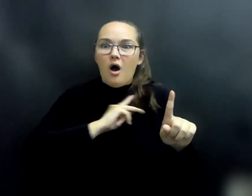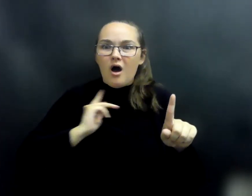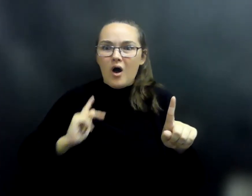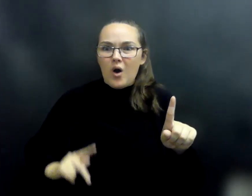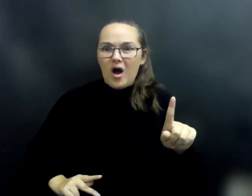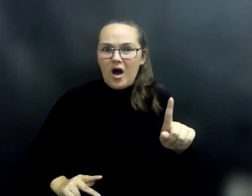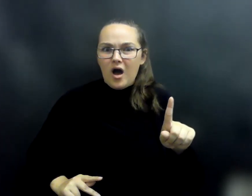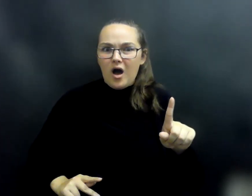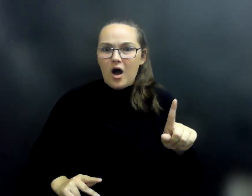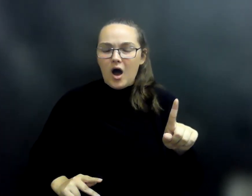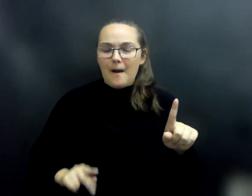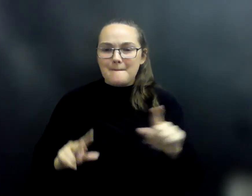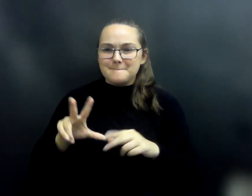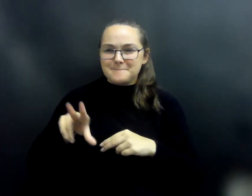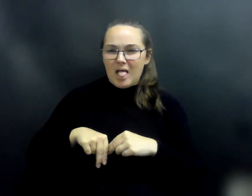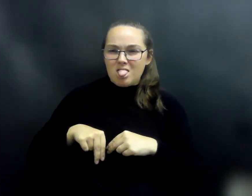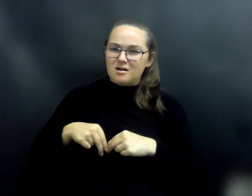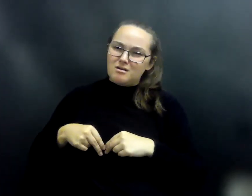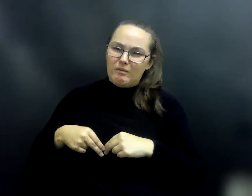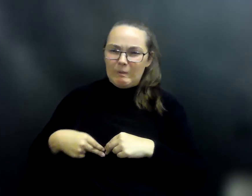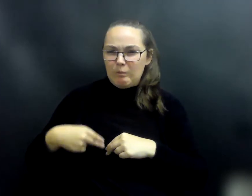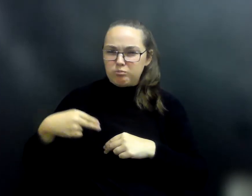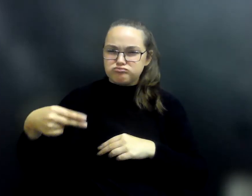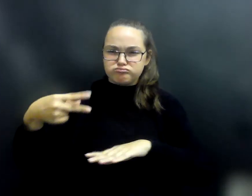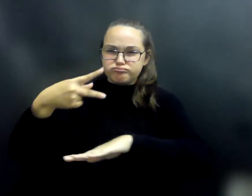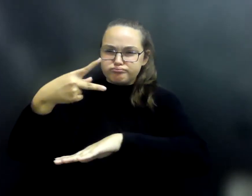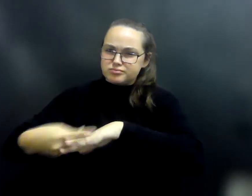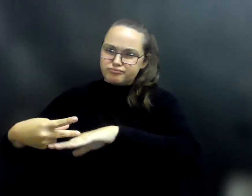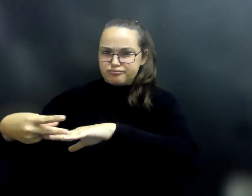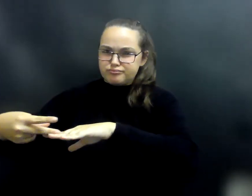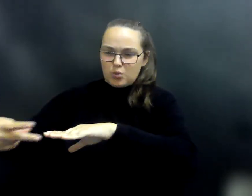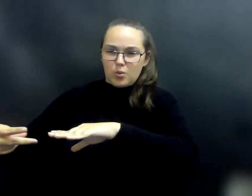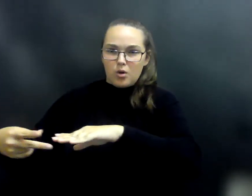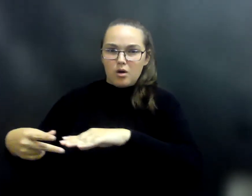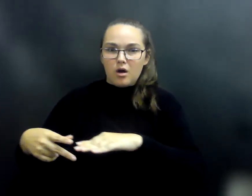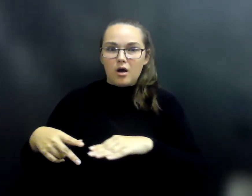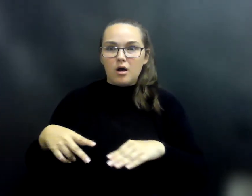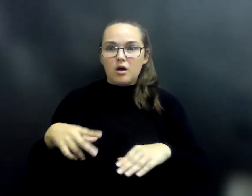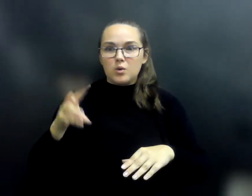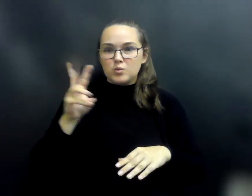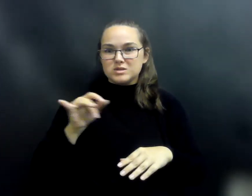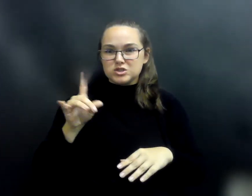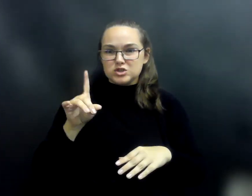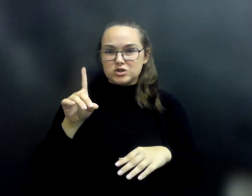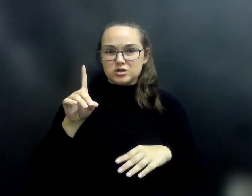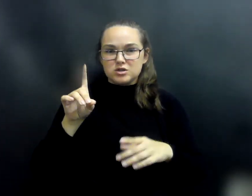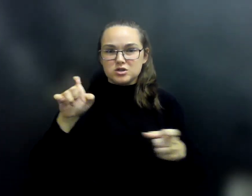final belt cracked and clattered to the floor. In an instant, the wizard turned into a menacing raven,